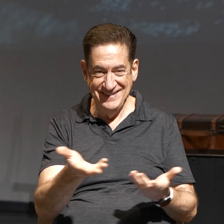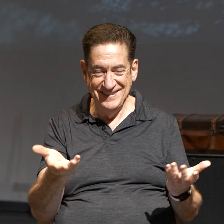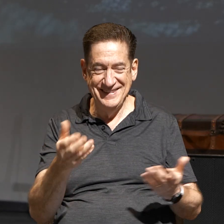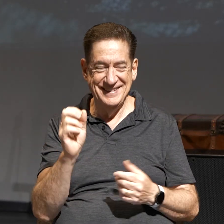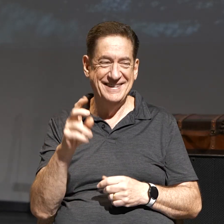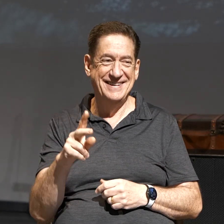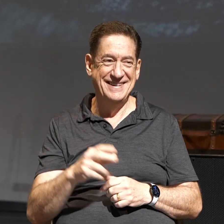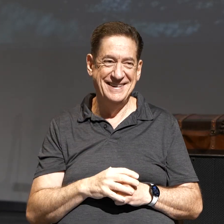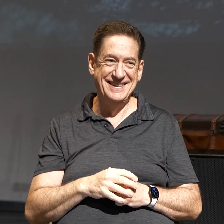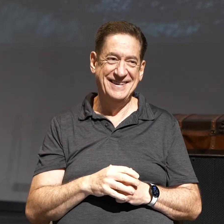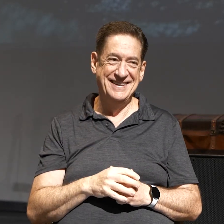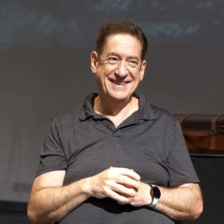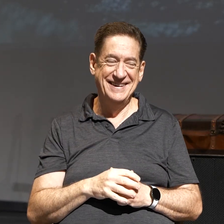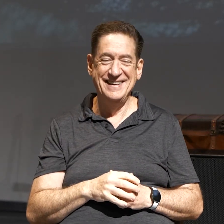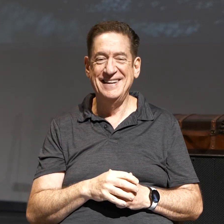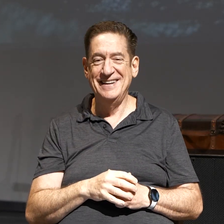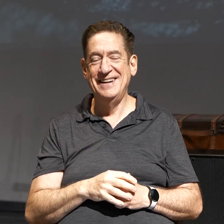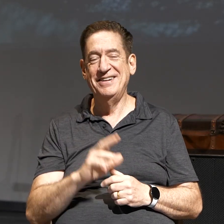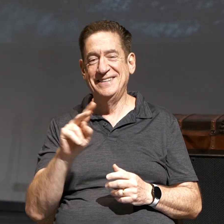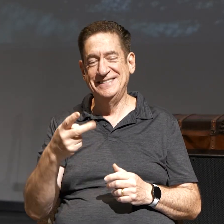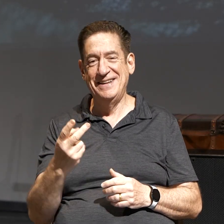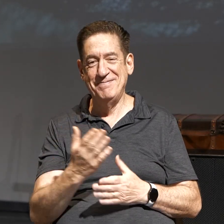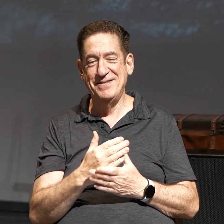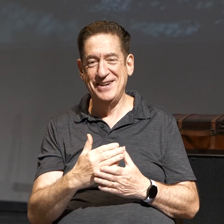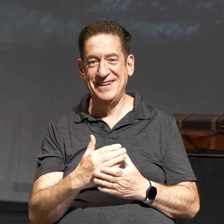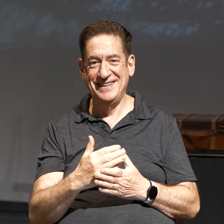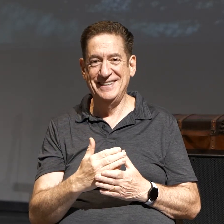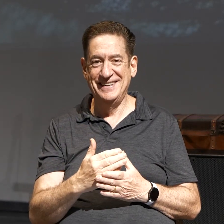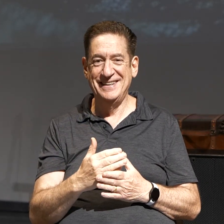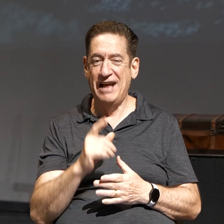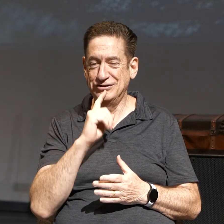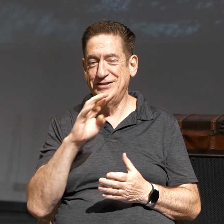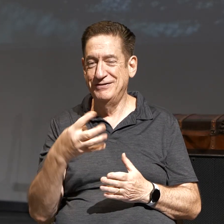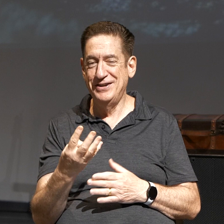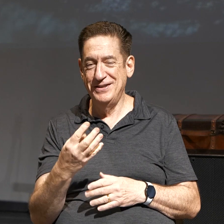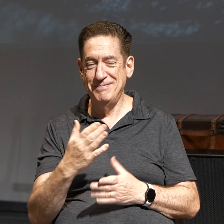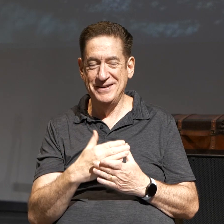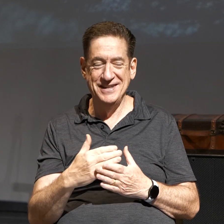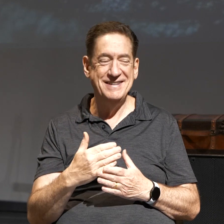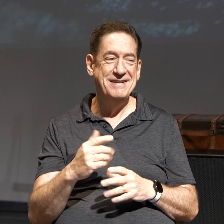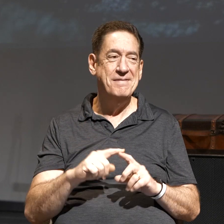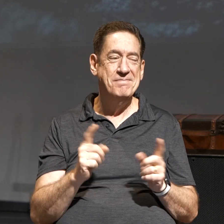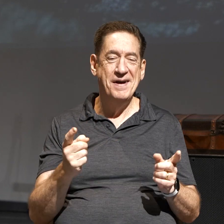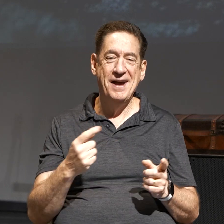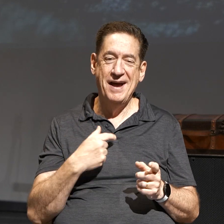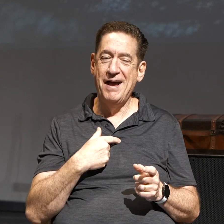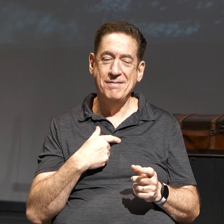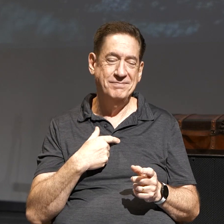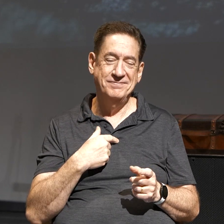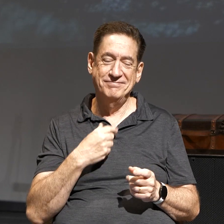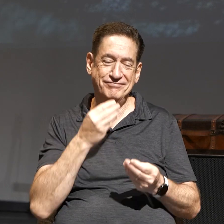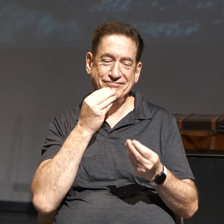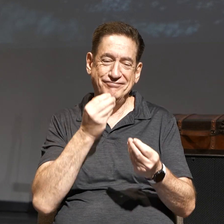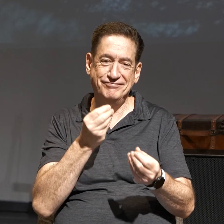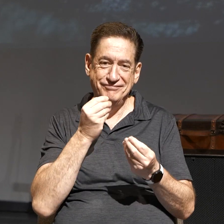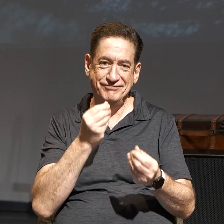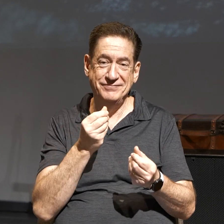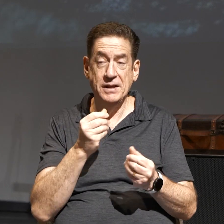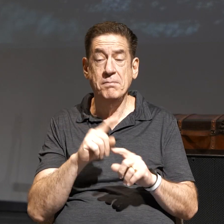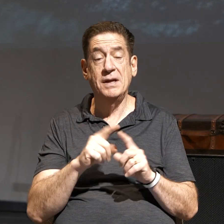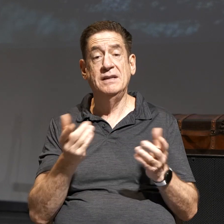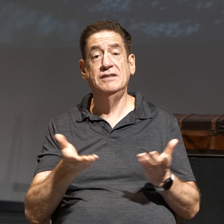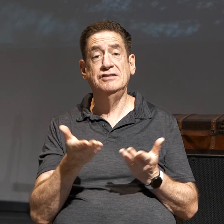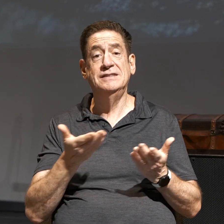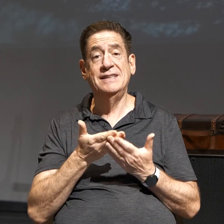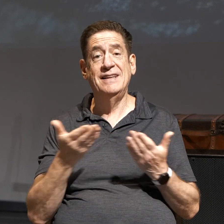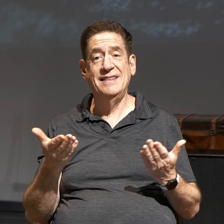Wake up. Okay. Second part. Actually, fourth part. Okay. I'm pulling your chain here. But here's the thing. Take a look